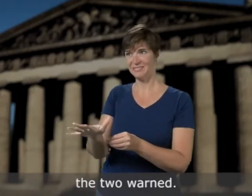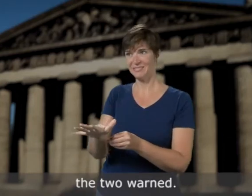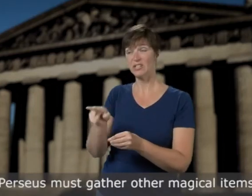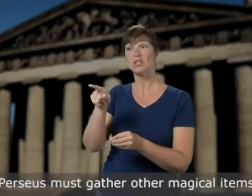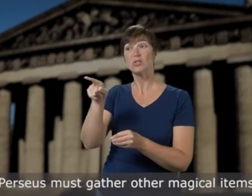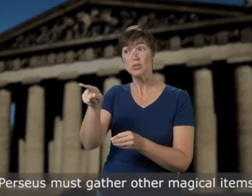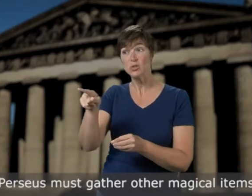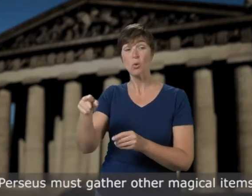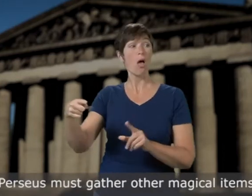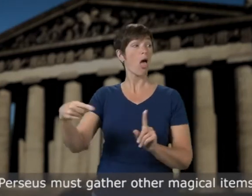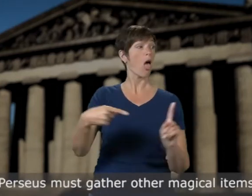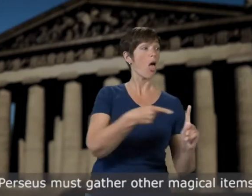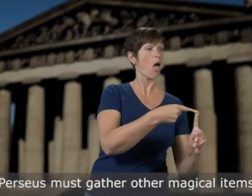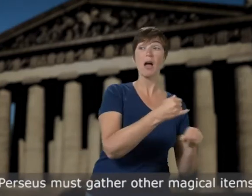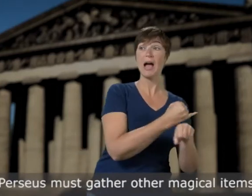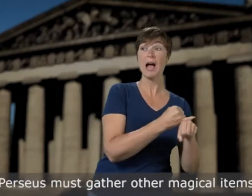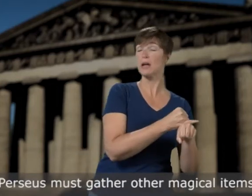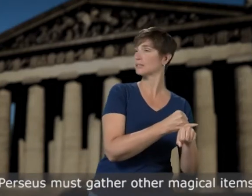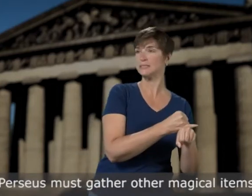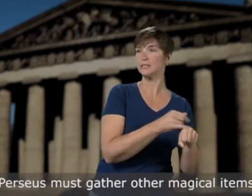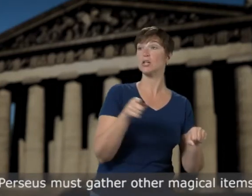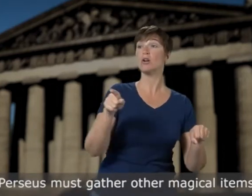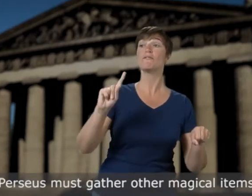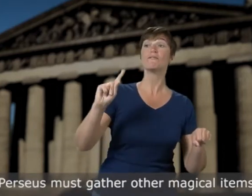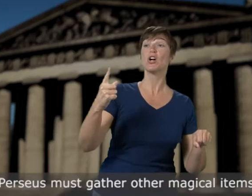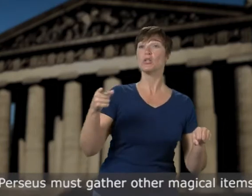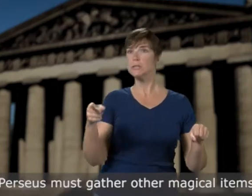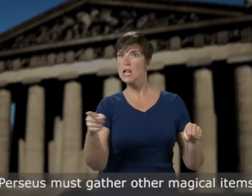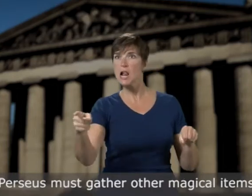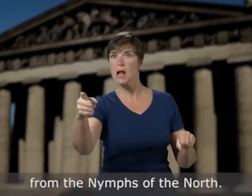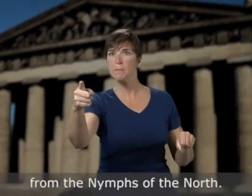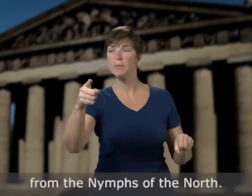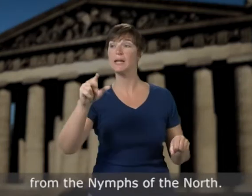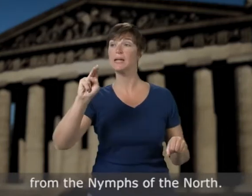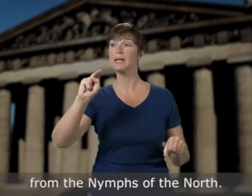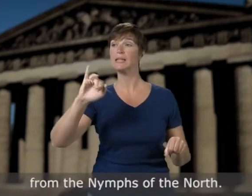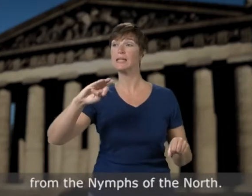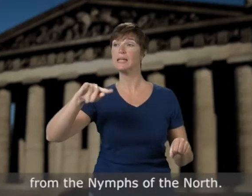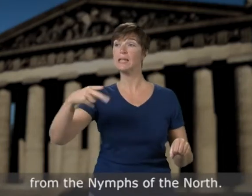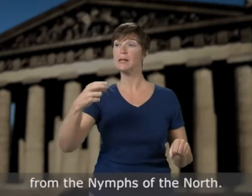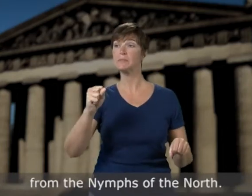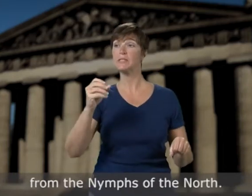Perseus must gather other magical items from the nymphs of the north